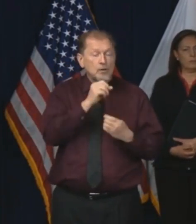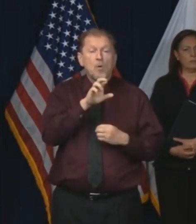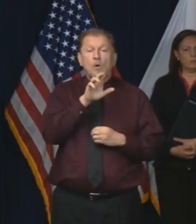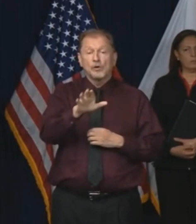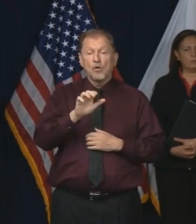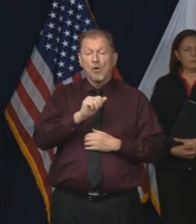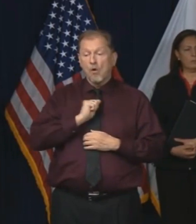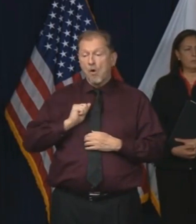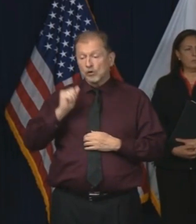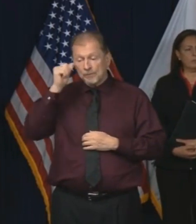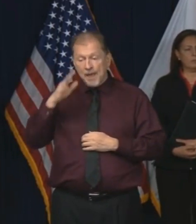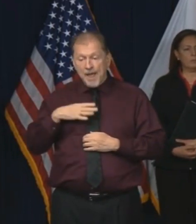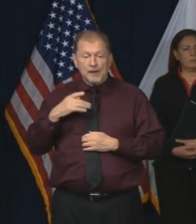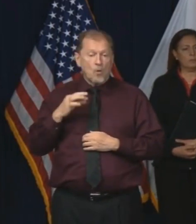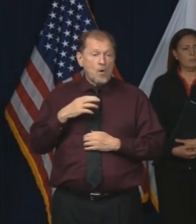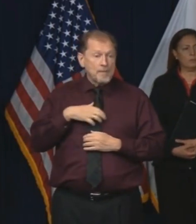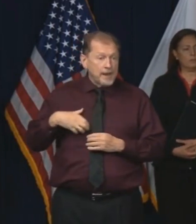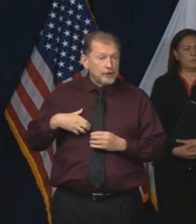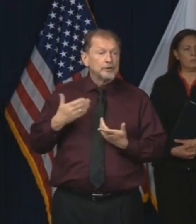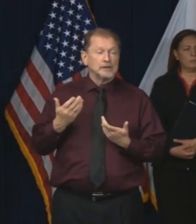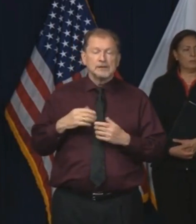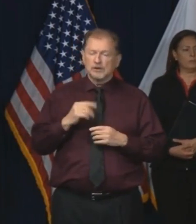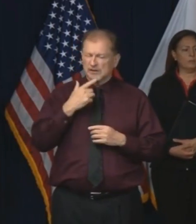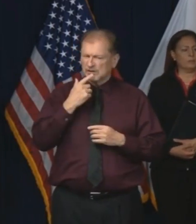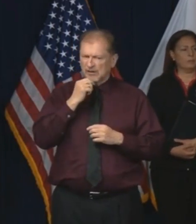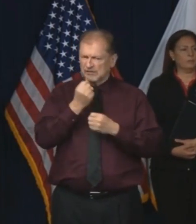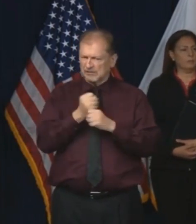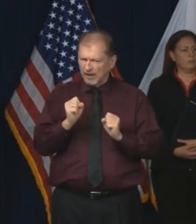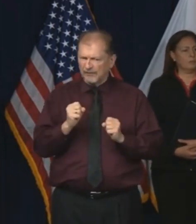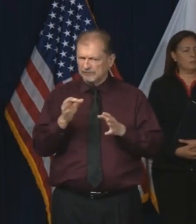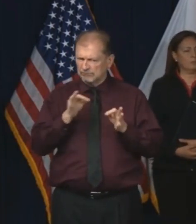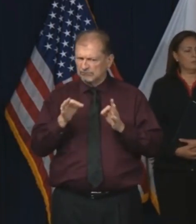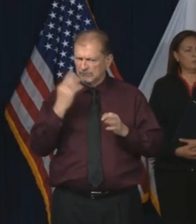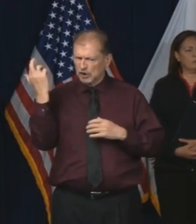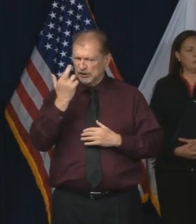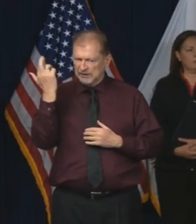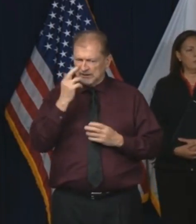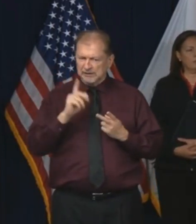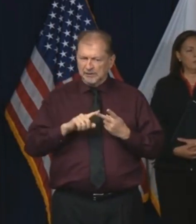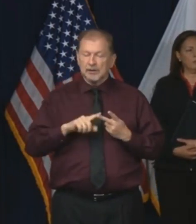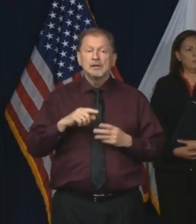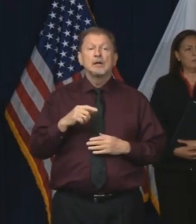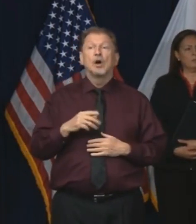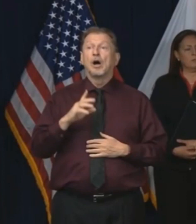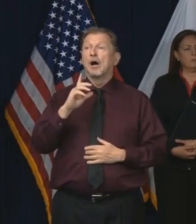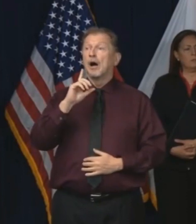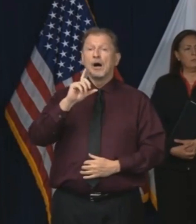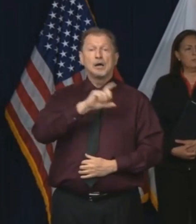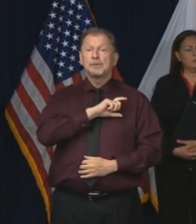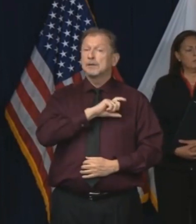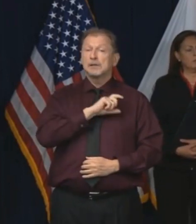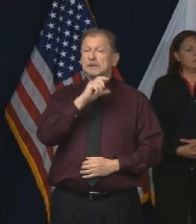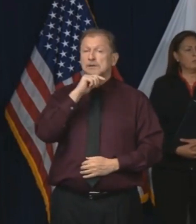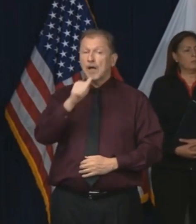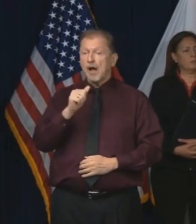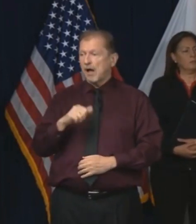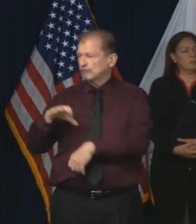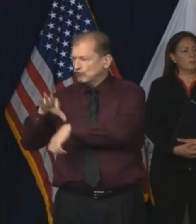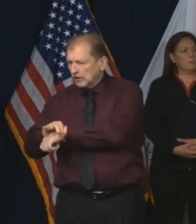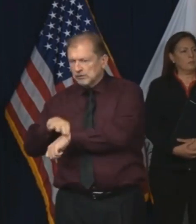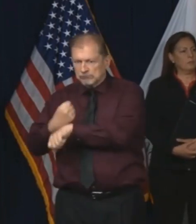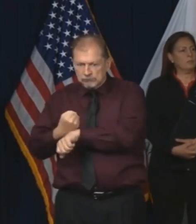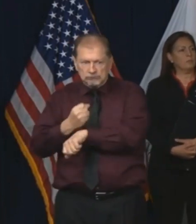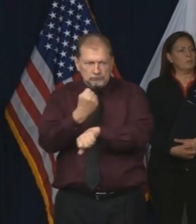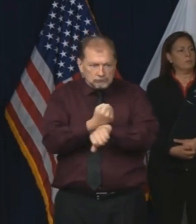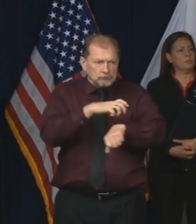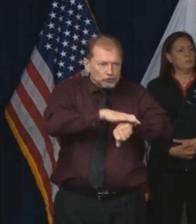just say, look, it's unsafe, and here's what's going on. Again, as I've said, the police are not running around arresting people, but they are